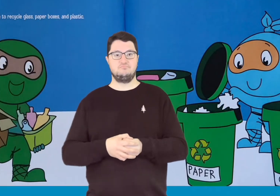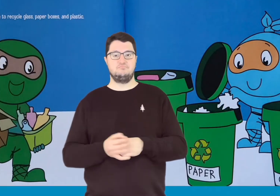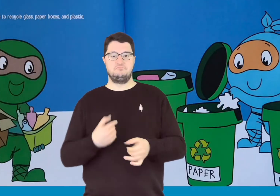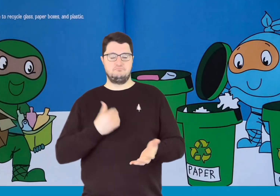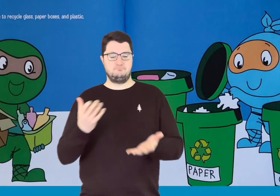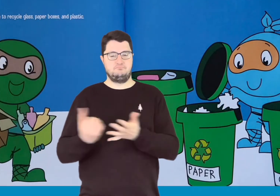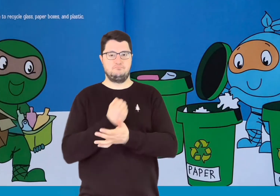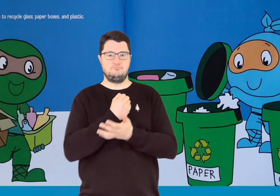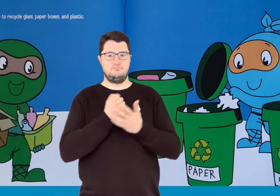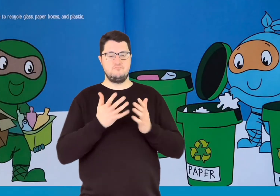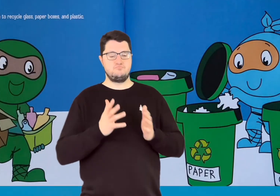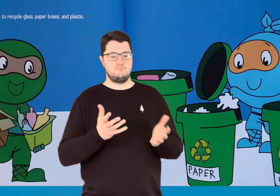Recycle.